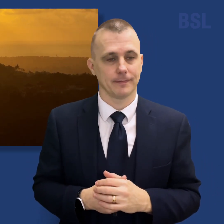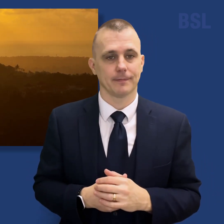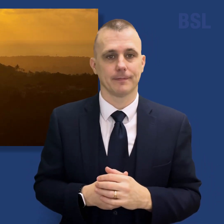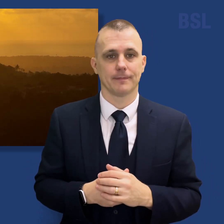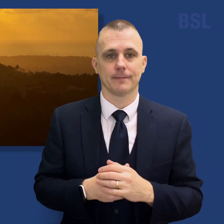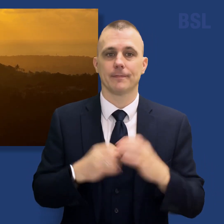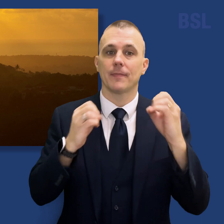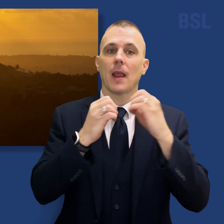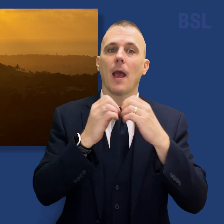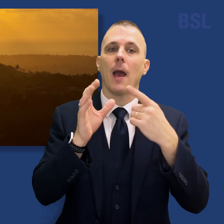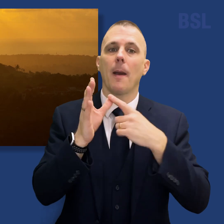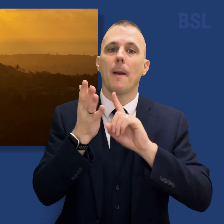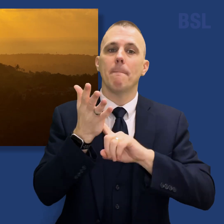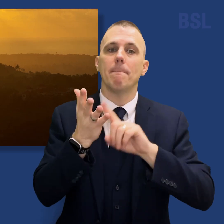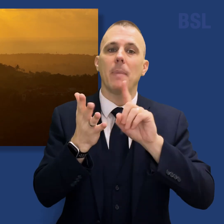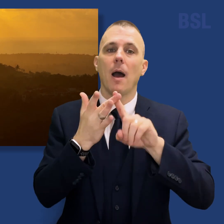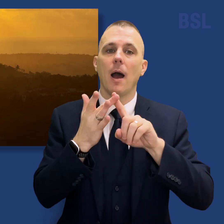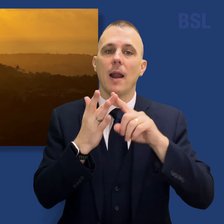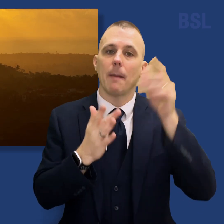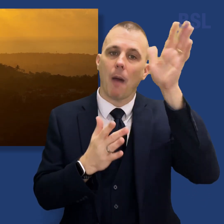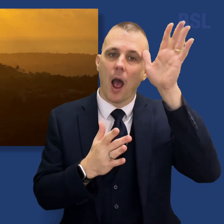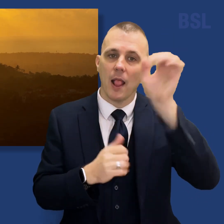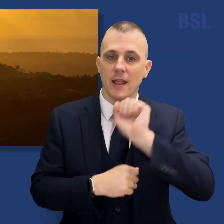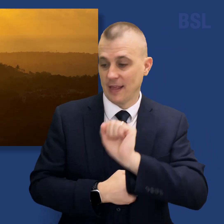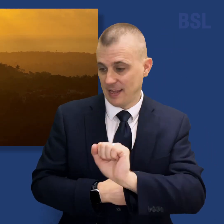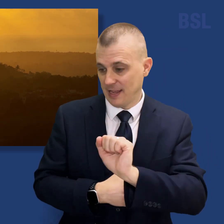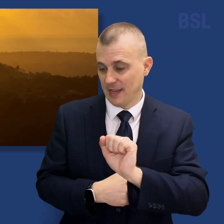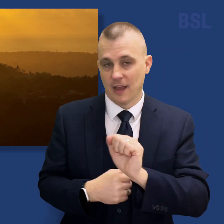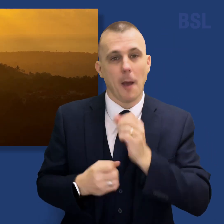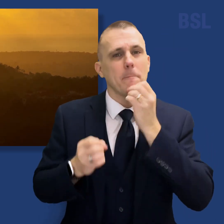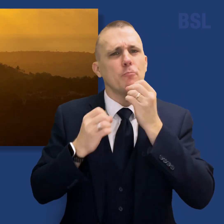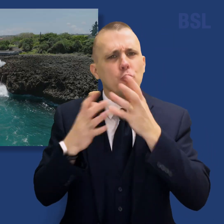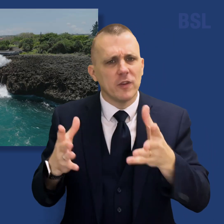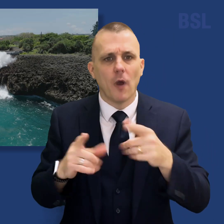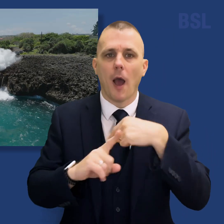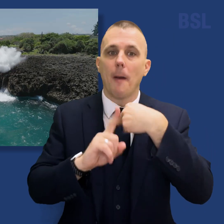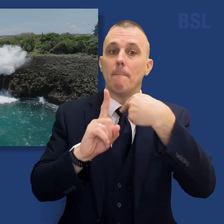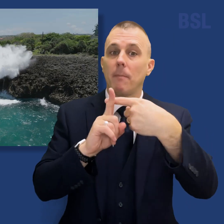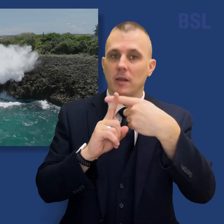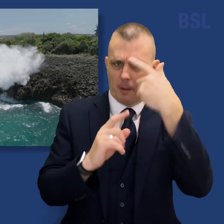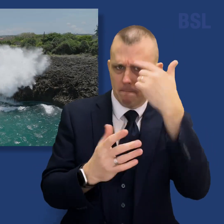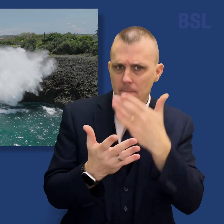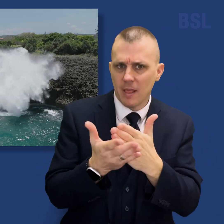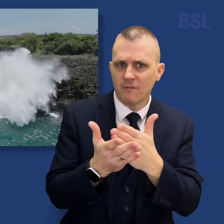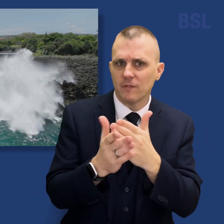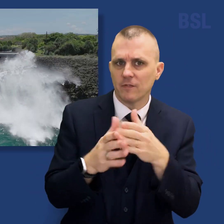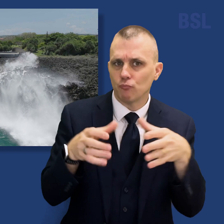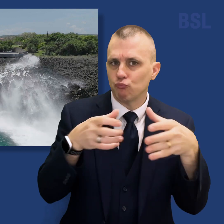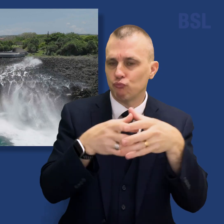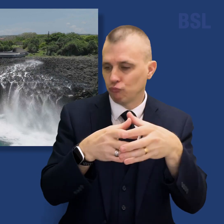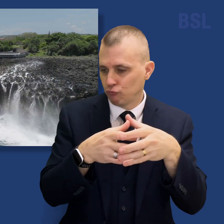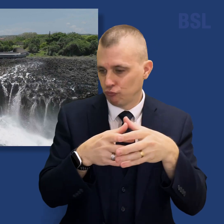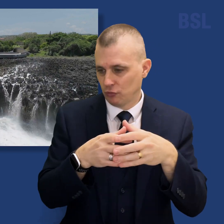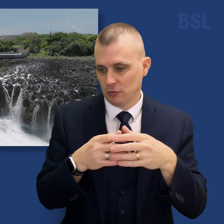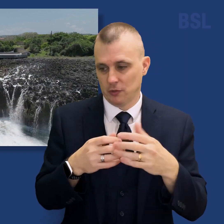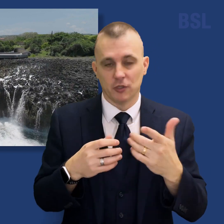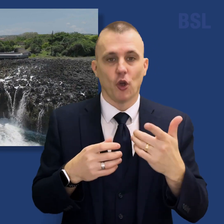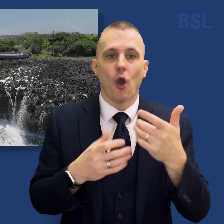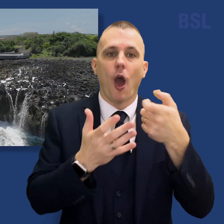Bali, a land known for its beauty and now also its belief. The 2022 Group of 20 and its